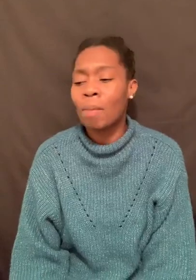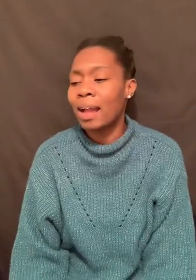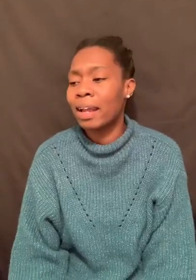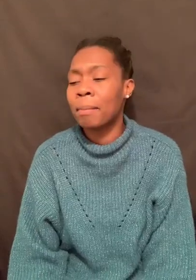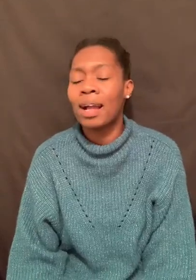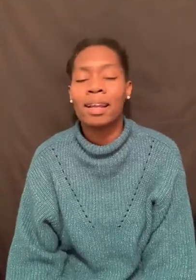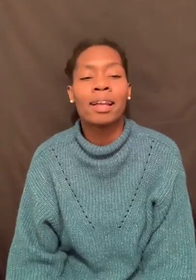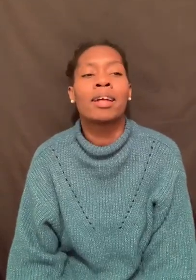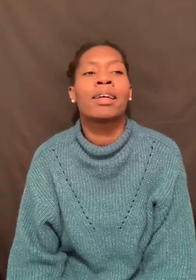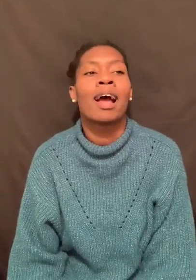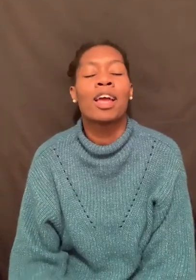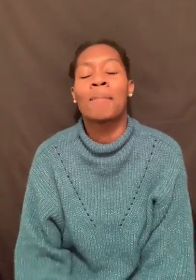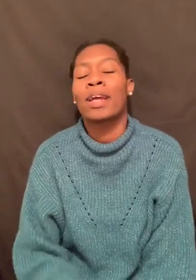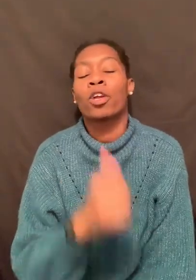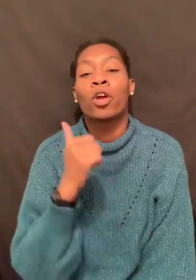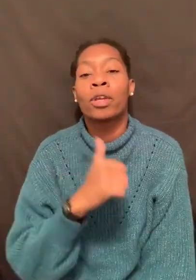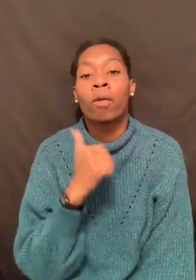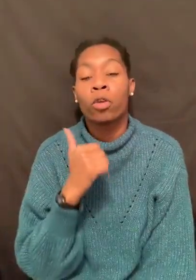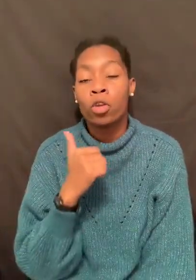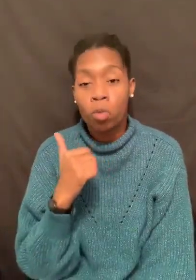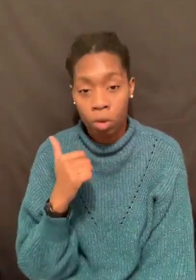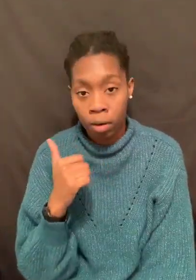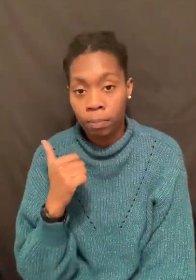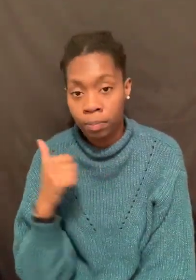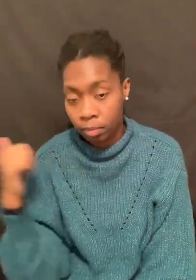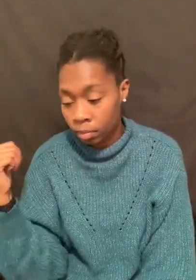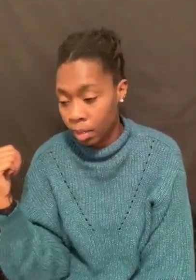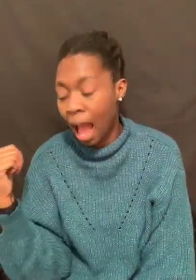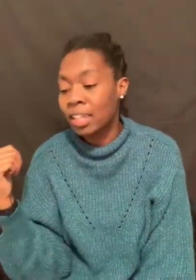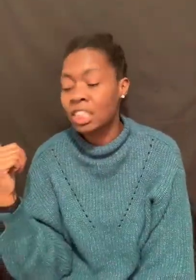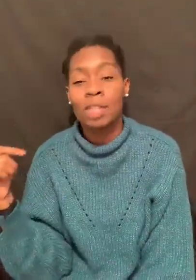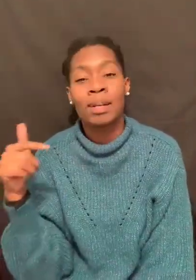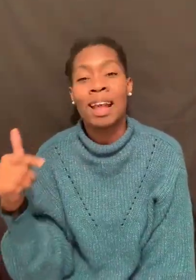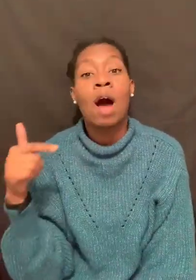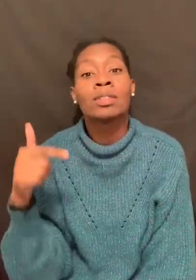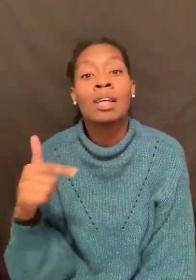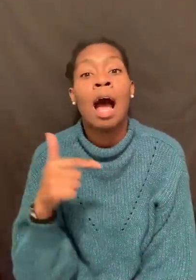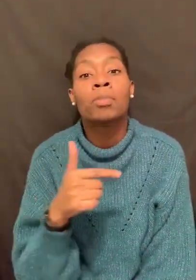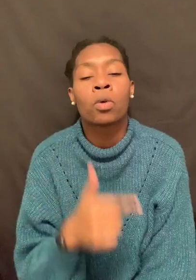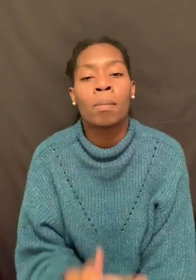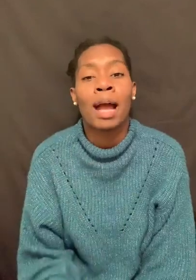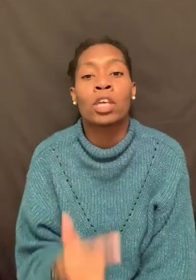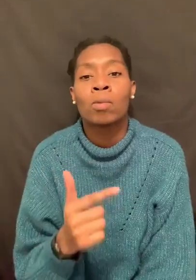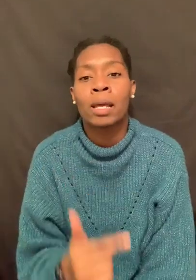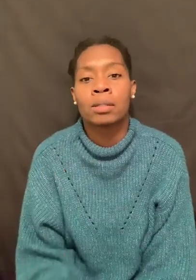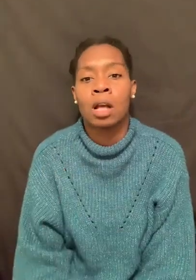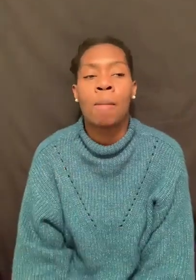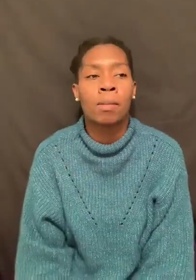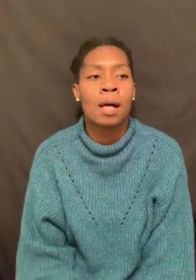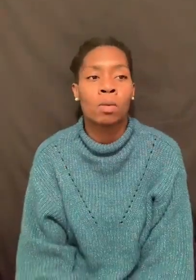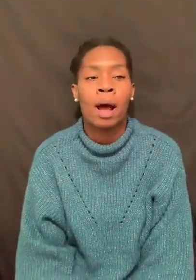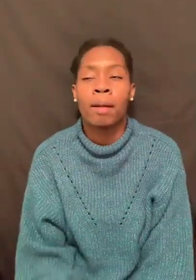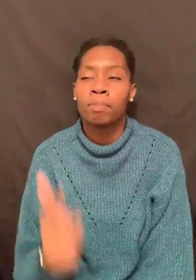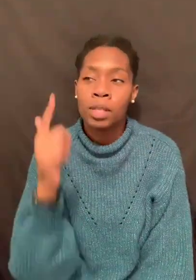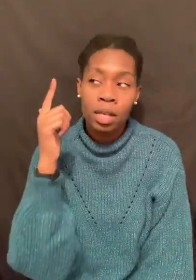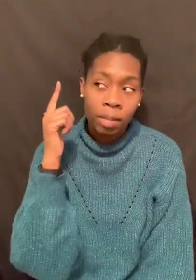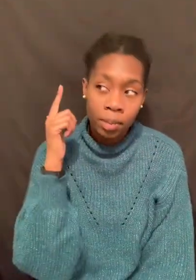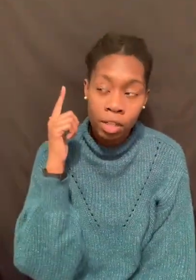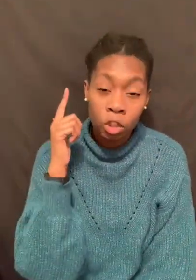don't know my day, my day. Yeah, back in your day when you were. I actually said, but now time's going back. You begin to compromise. Why? Because